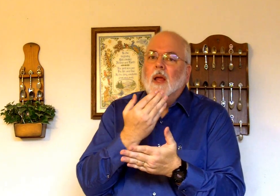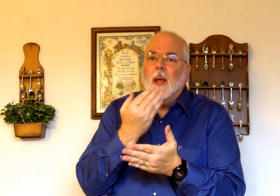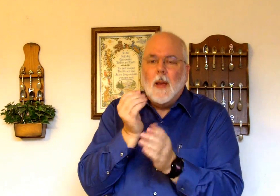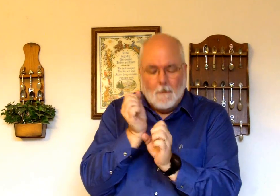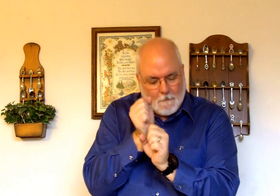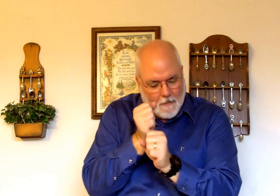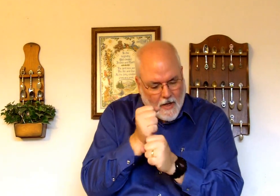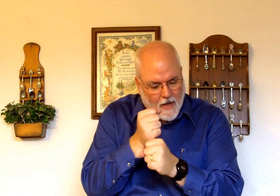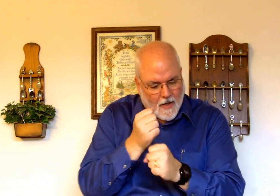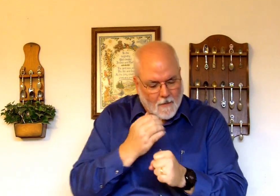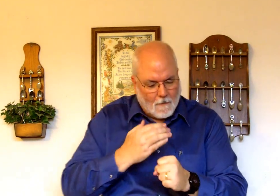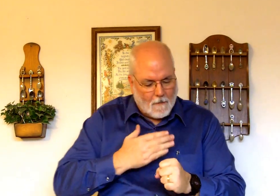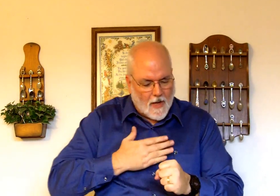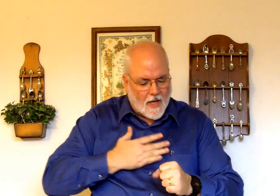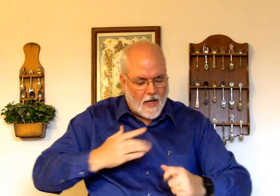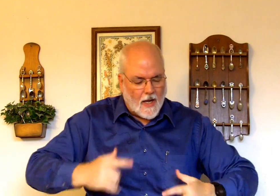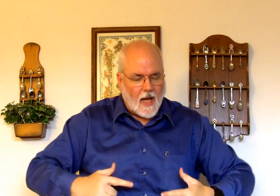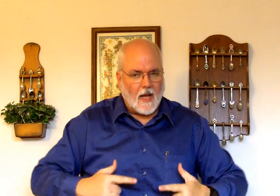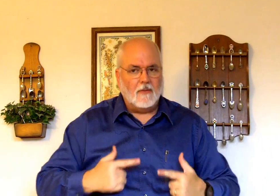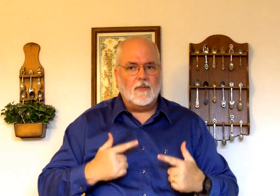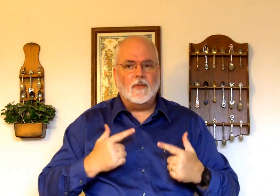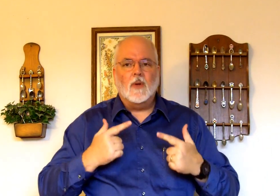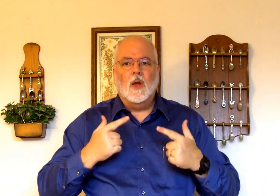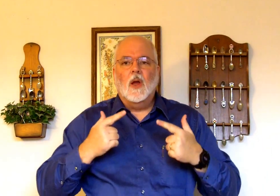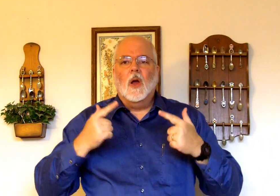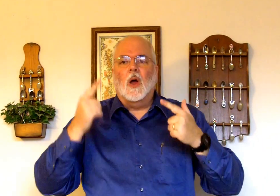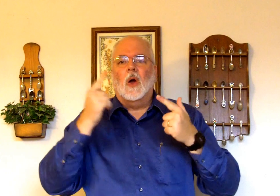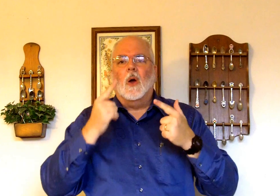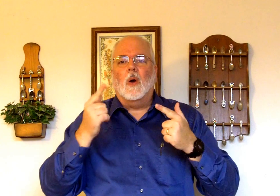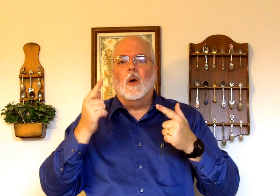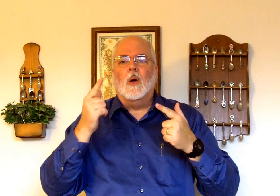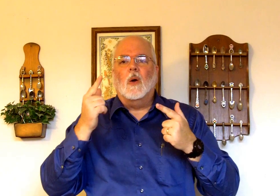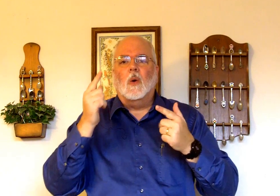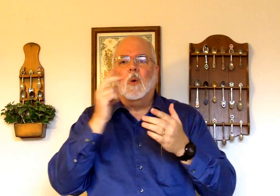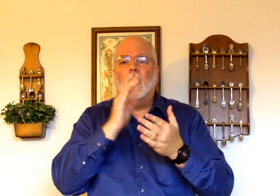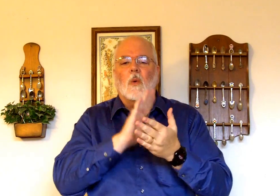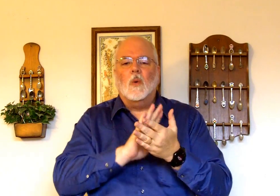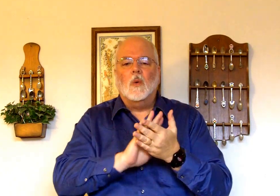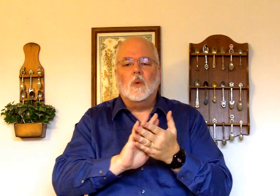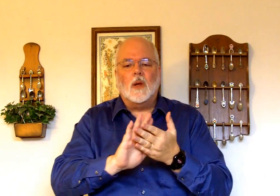Make my life a holy